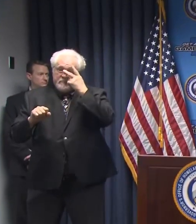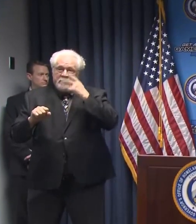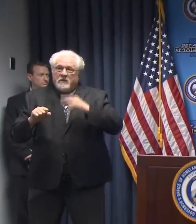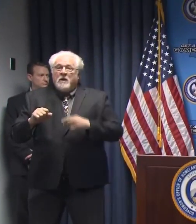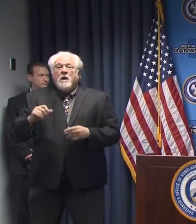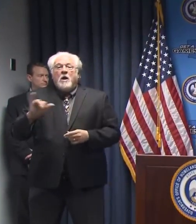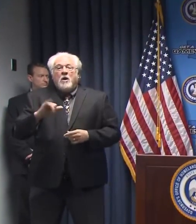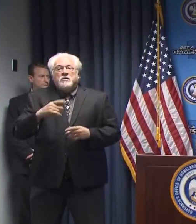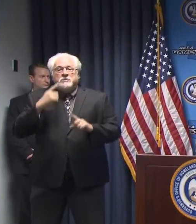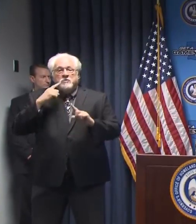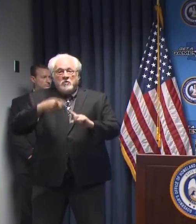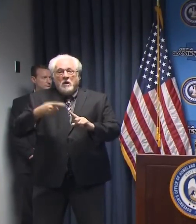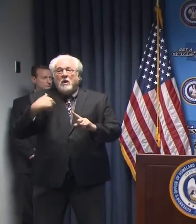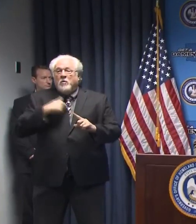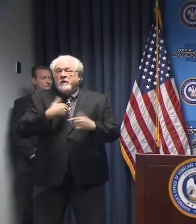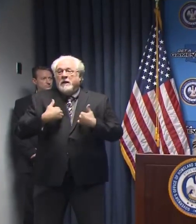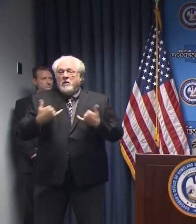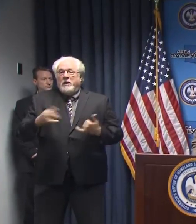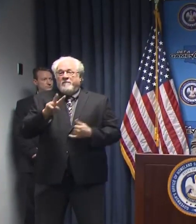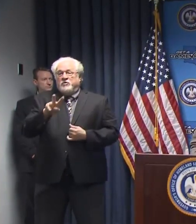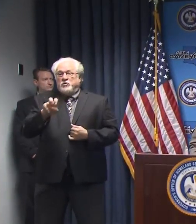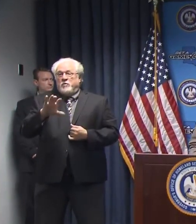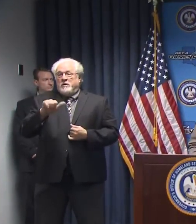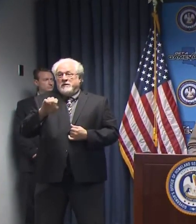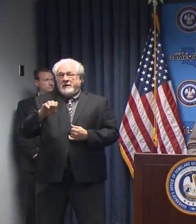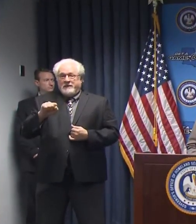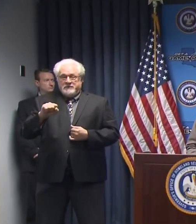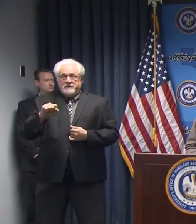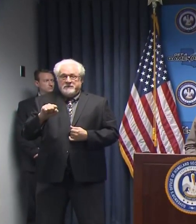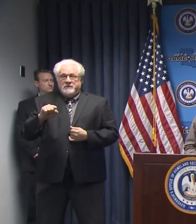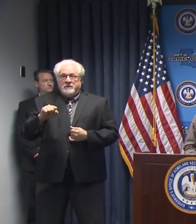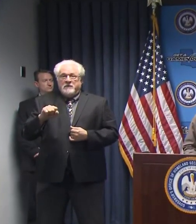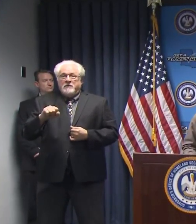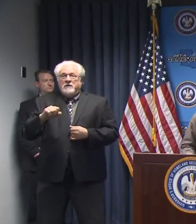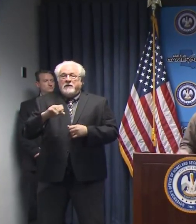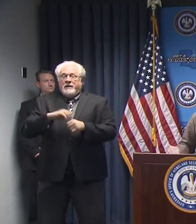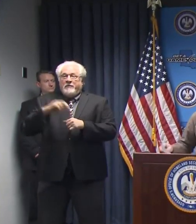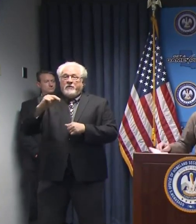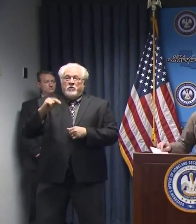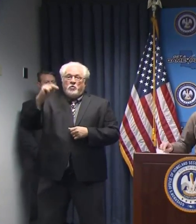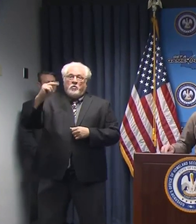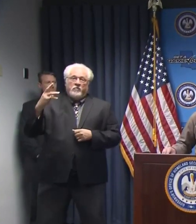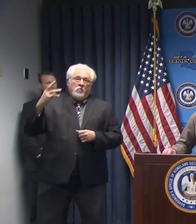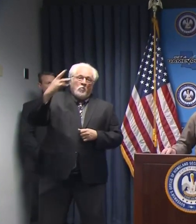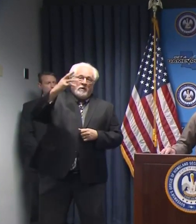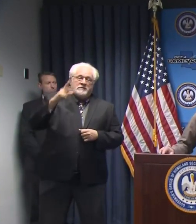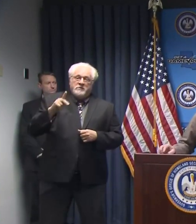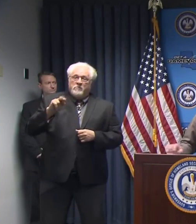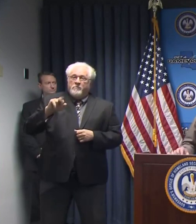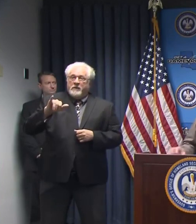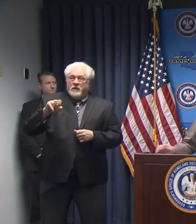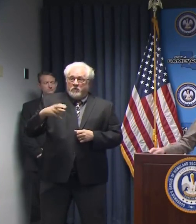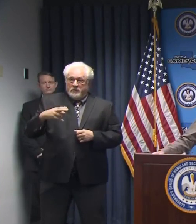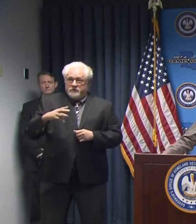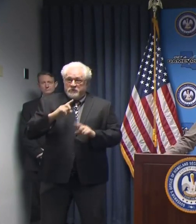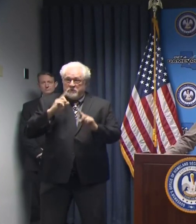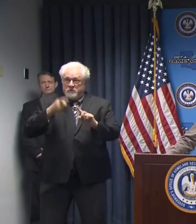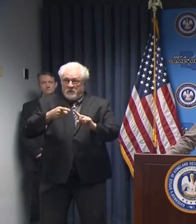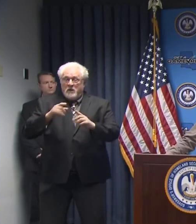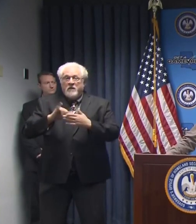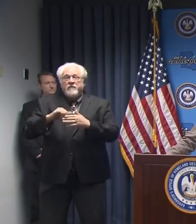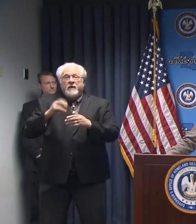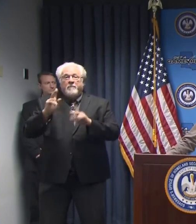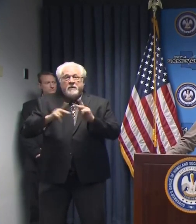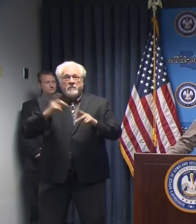I'd also point out that we now have 200 cases in the four most northwestern parishes. And I point that out just so that